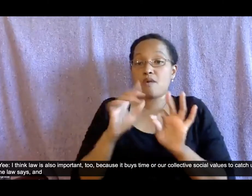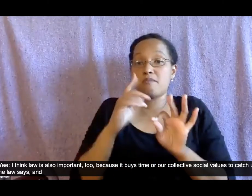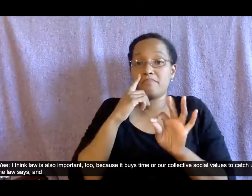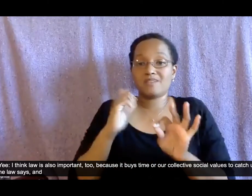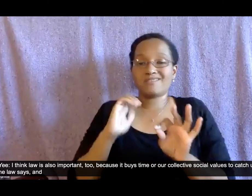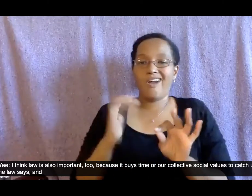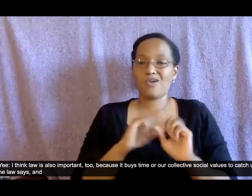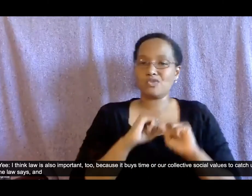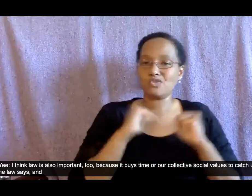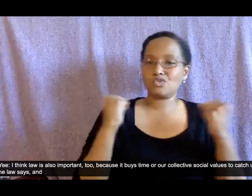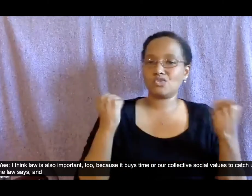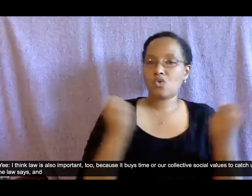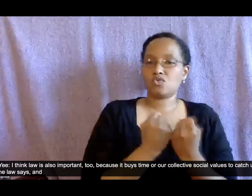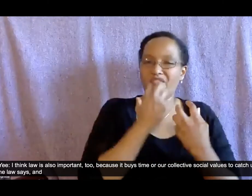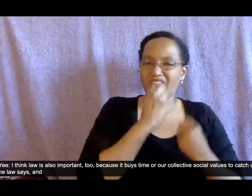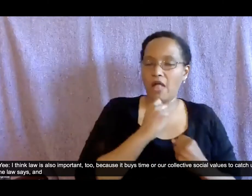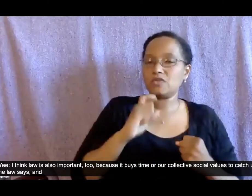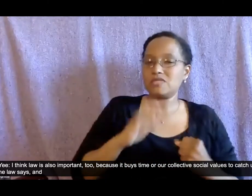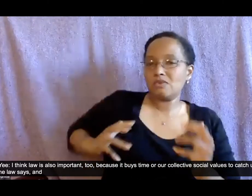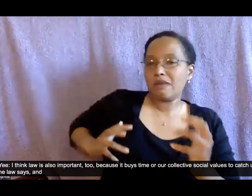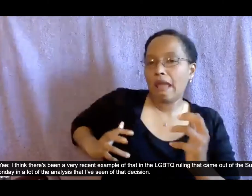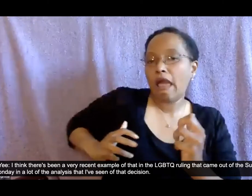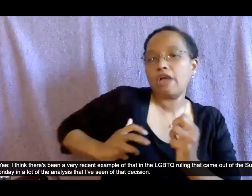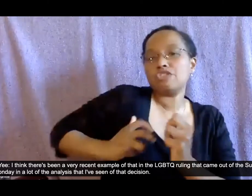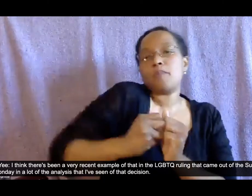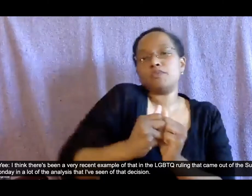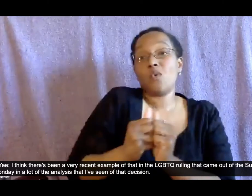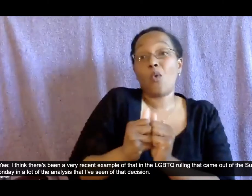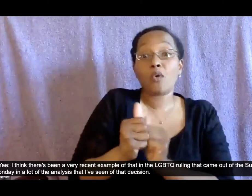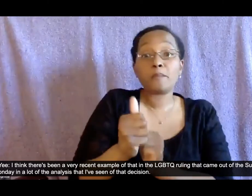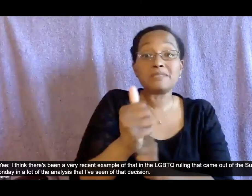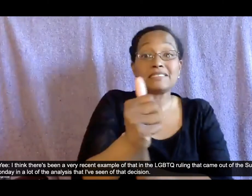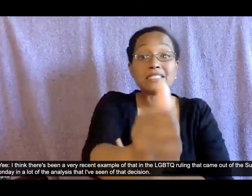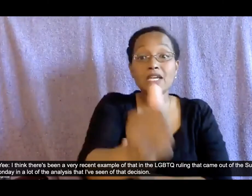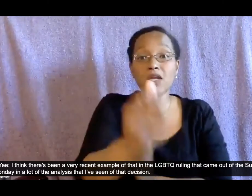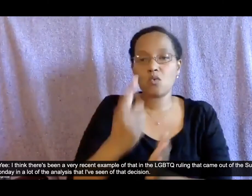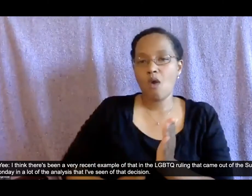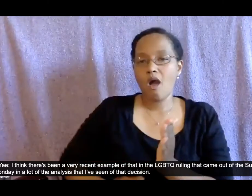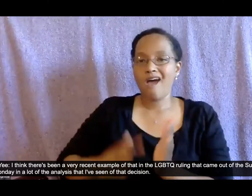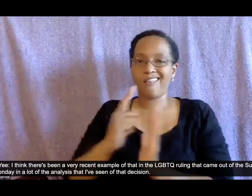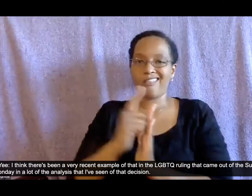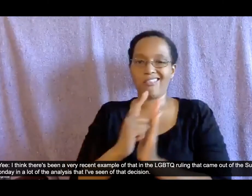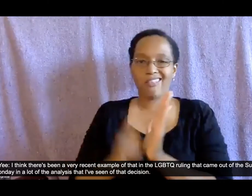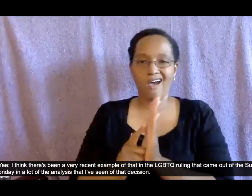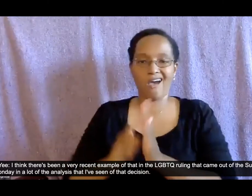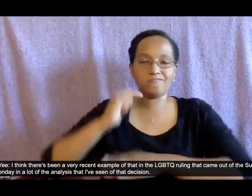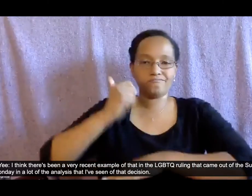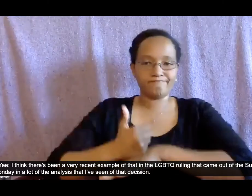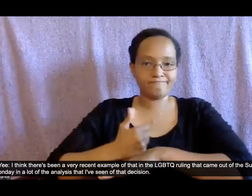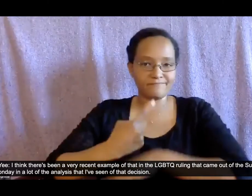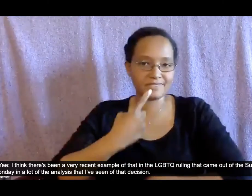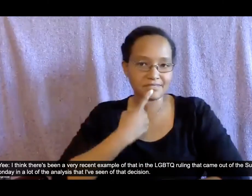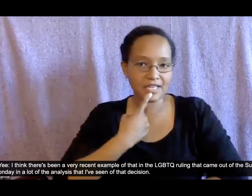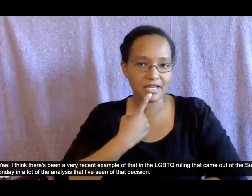and exceed what the law says and i think there's been a very recent example of that in the